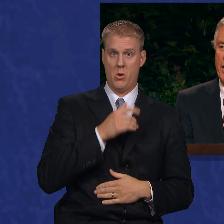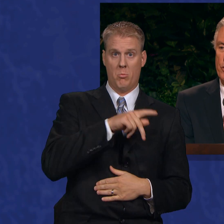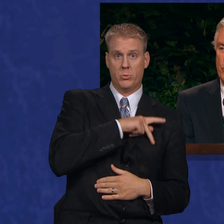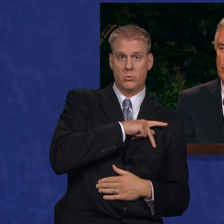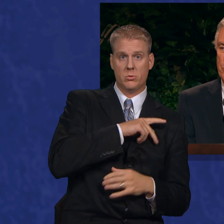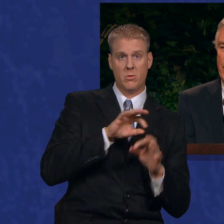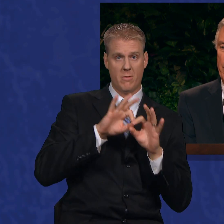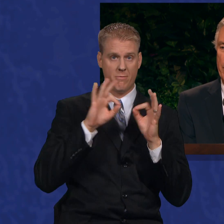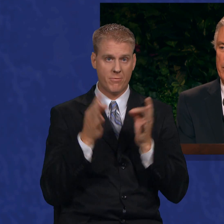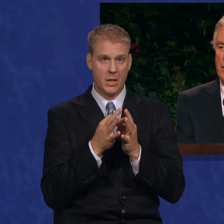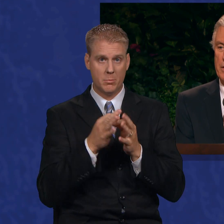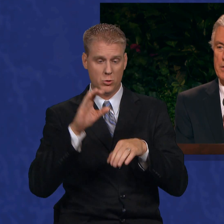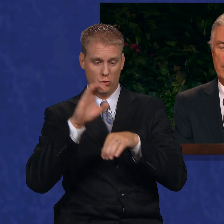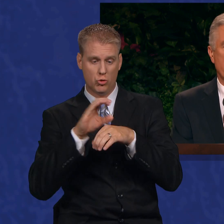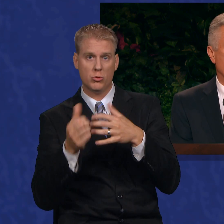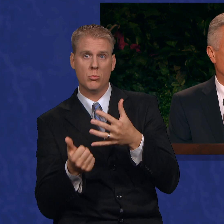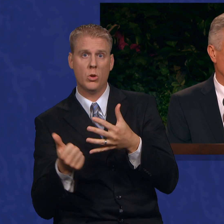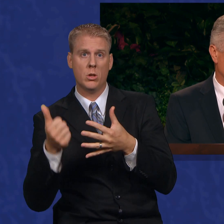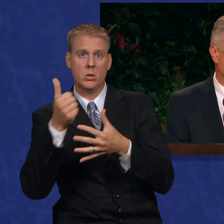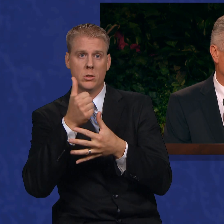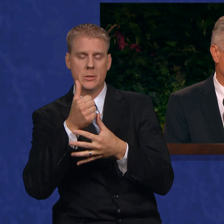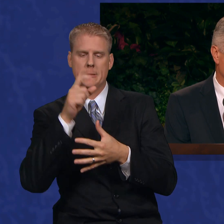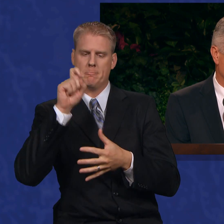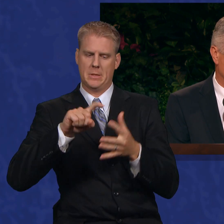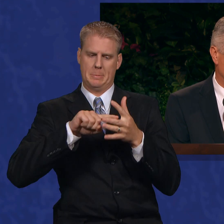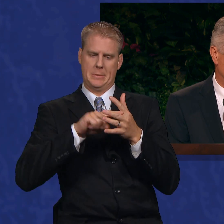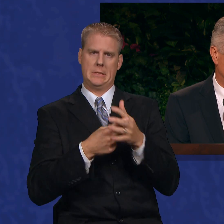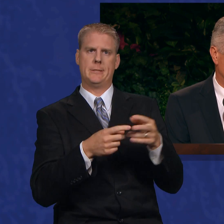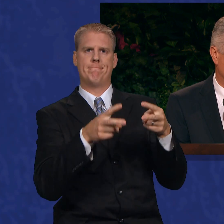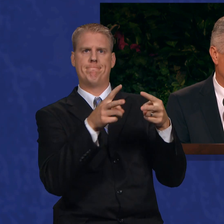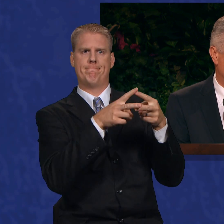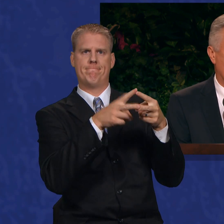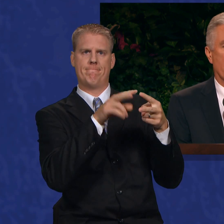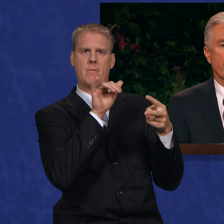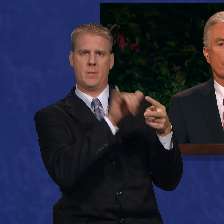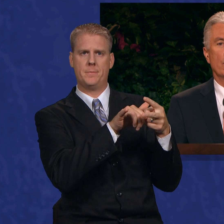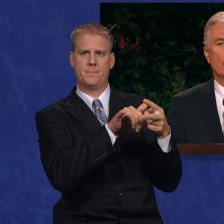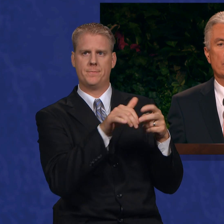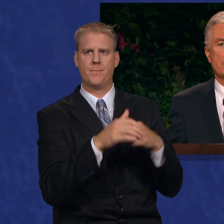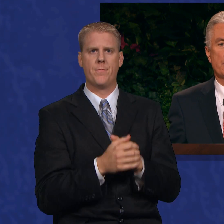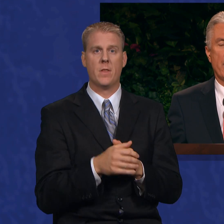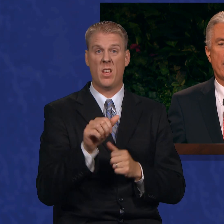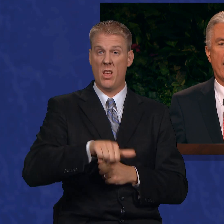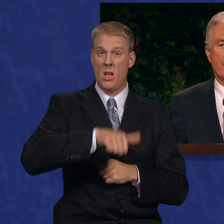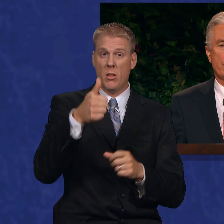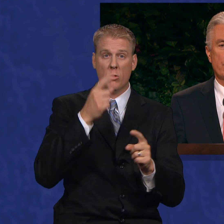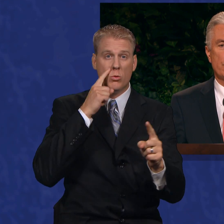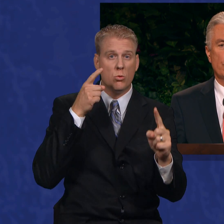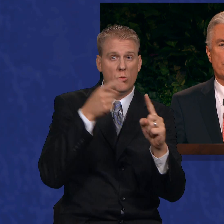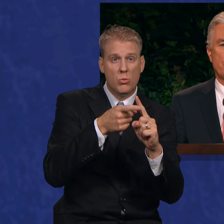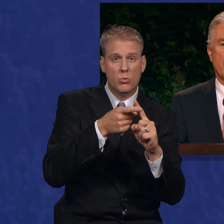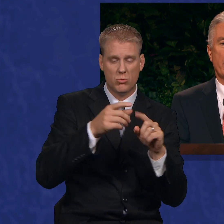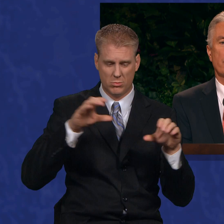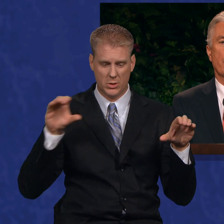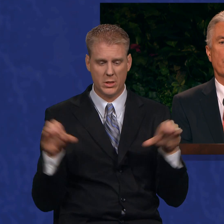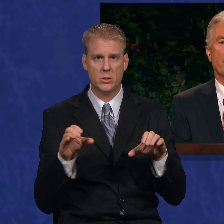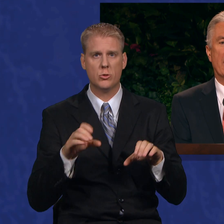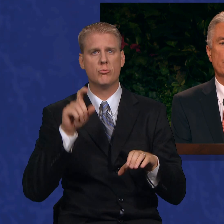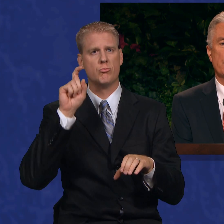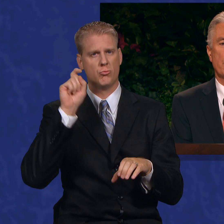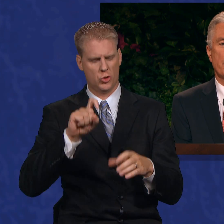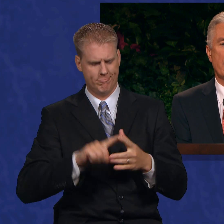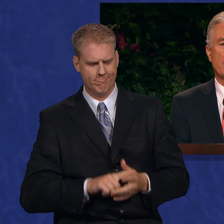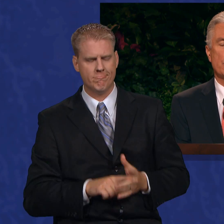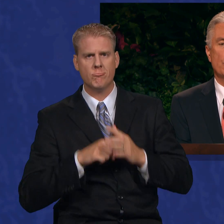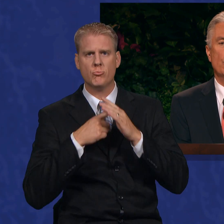family, and Church priorities must begin here. All other goals and actions should spring from the